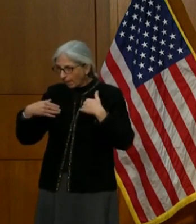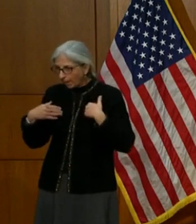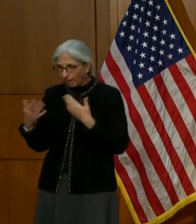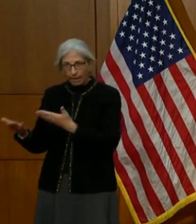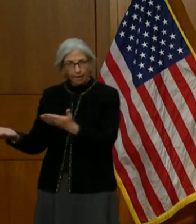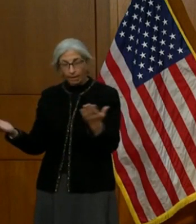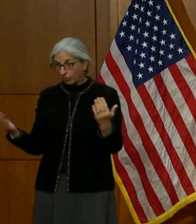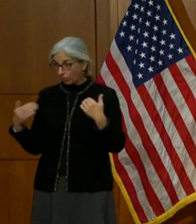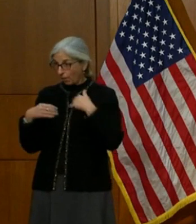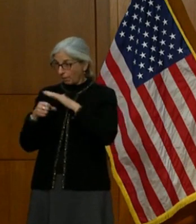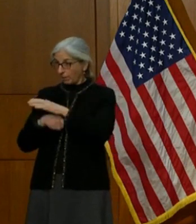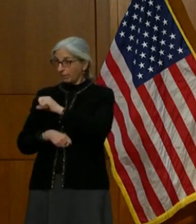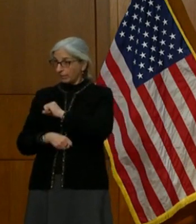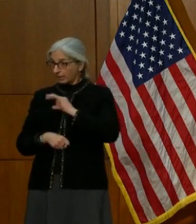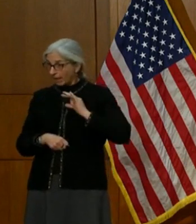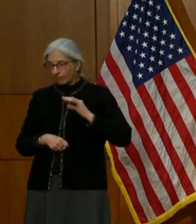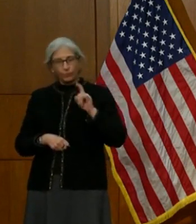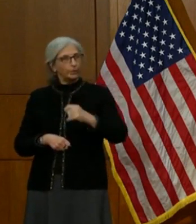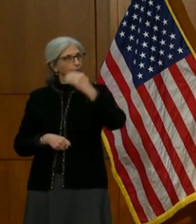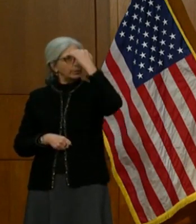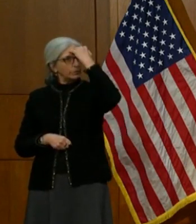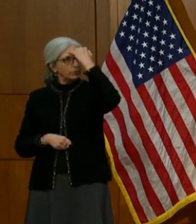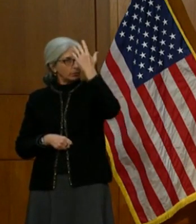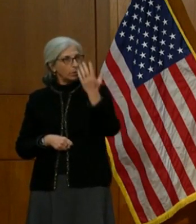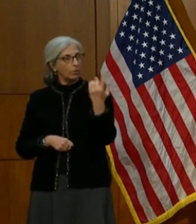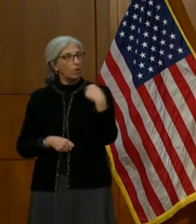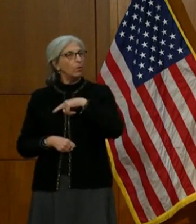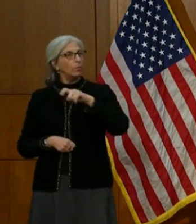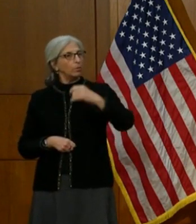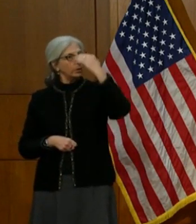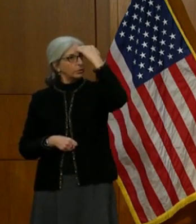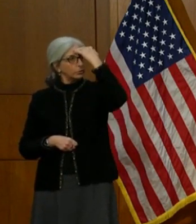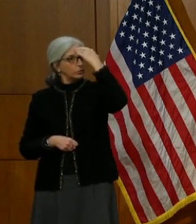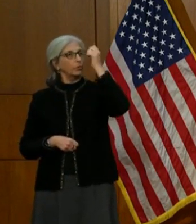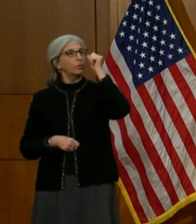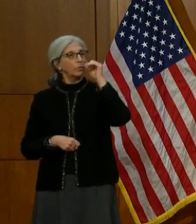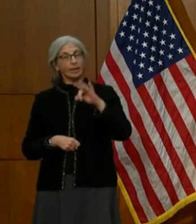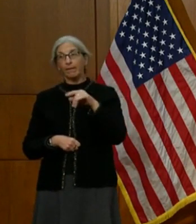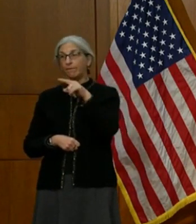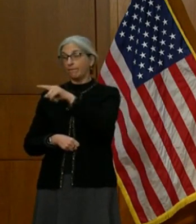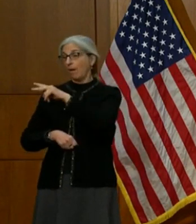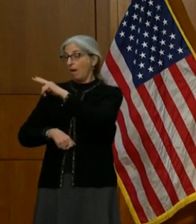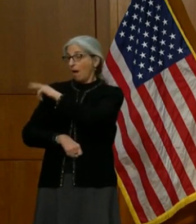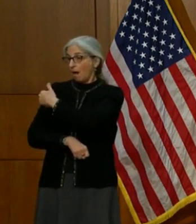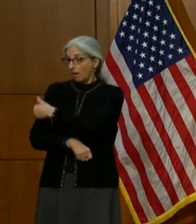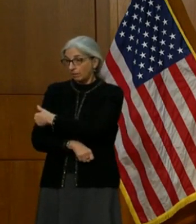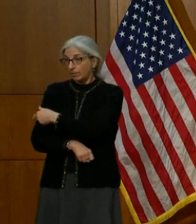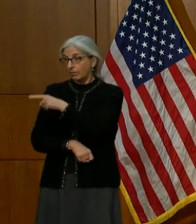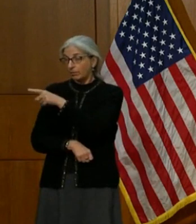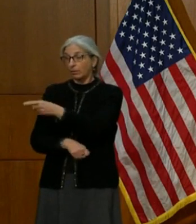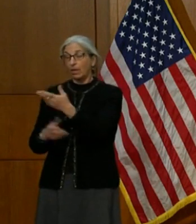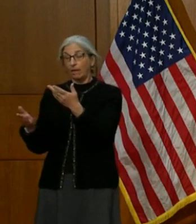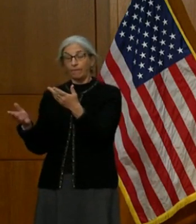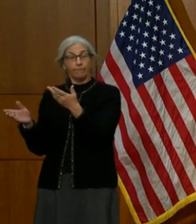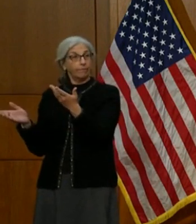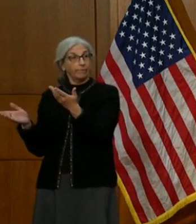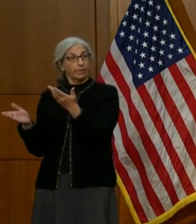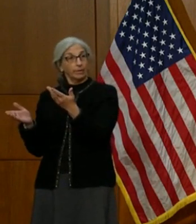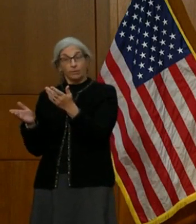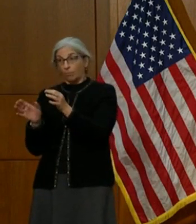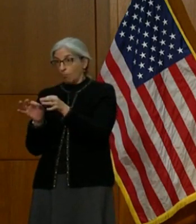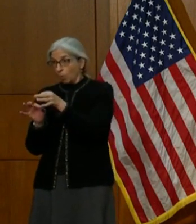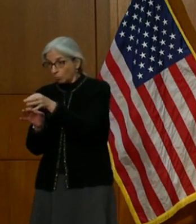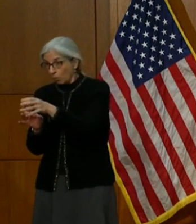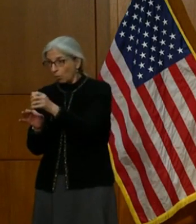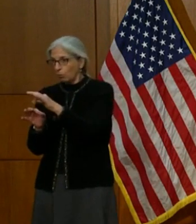know how their staffing is going, need to know whether they have shifted to eliminate or postpone elective surgery,